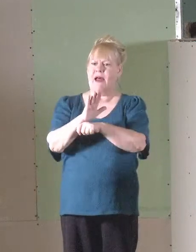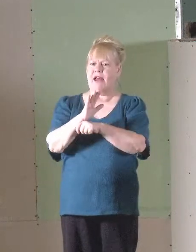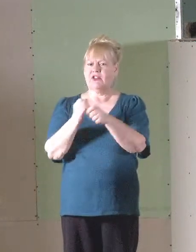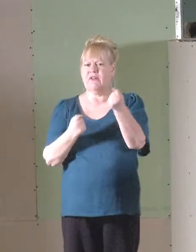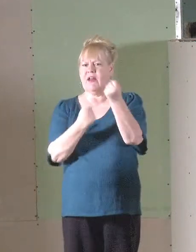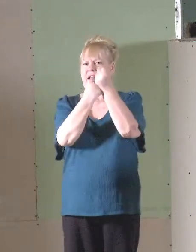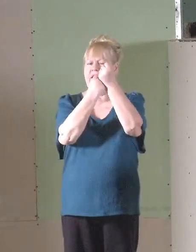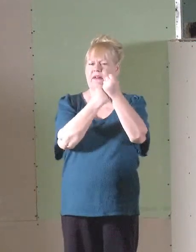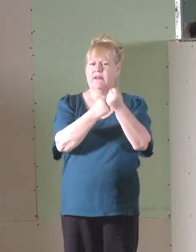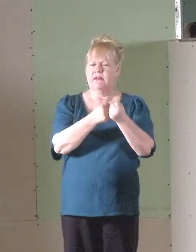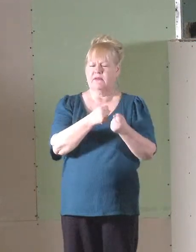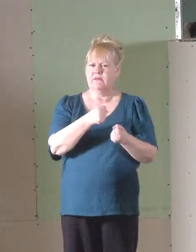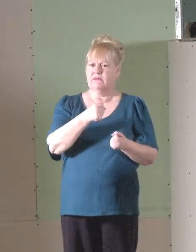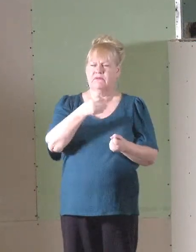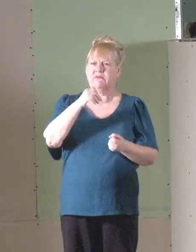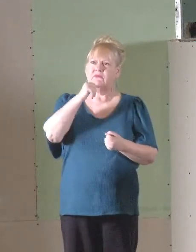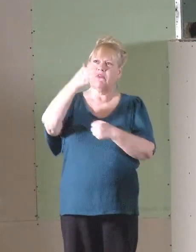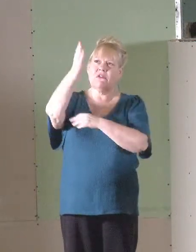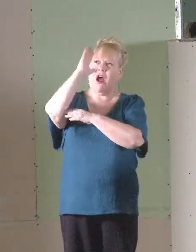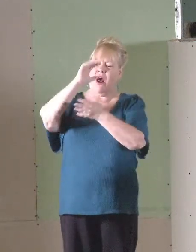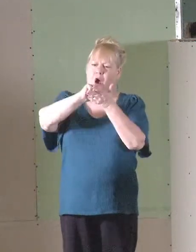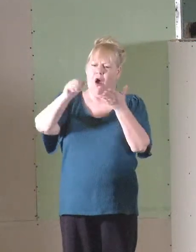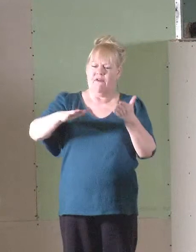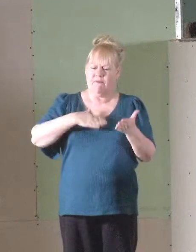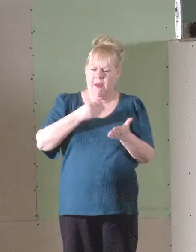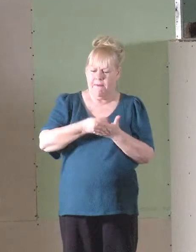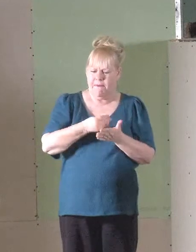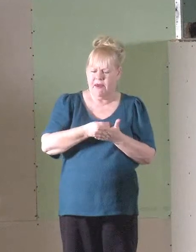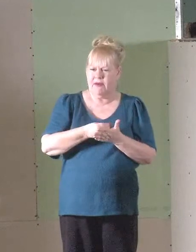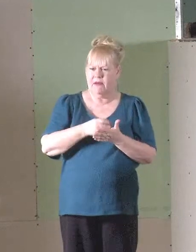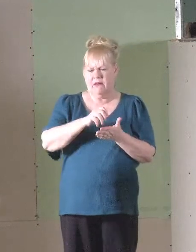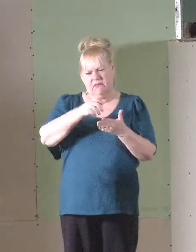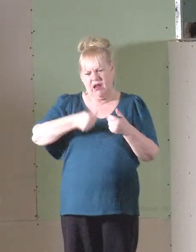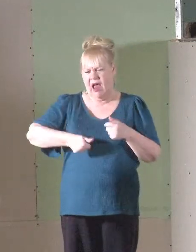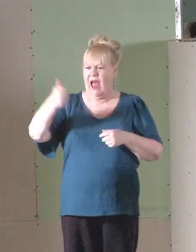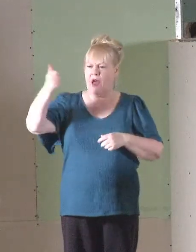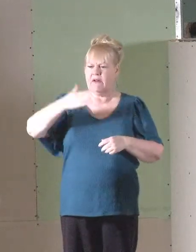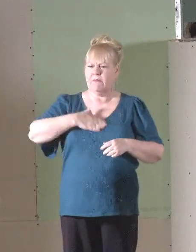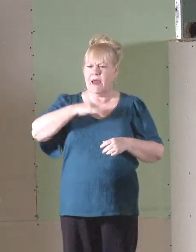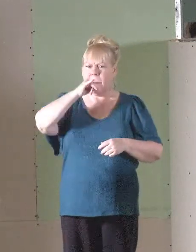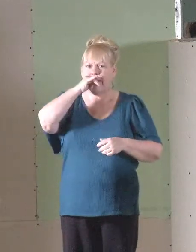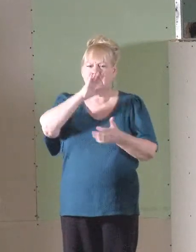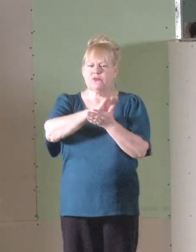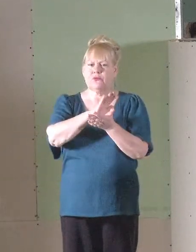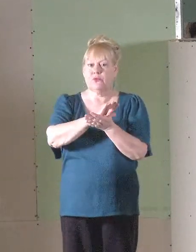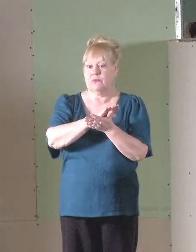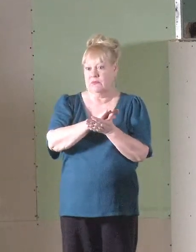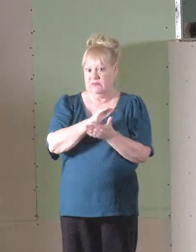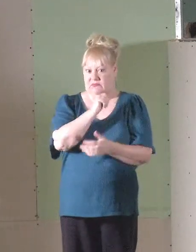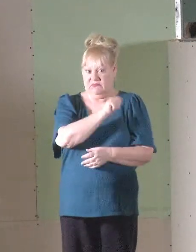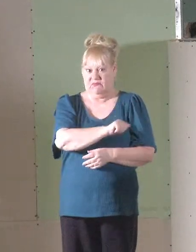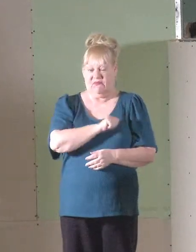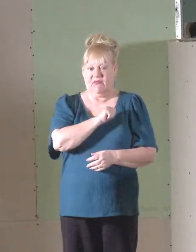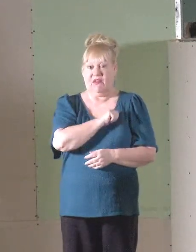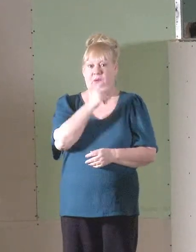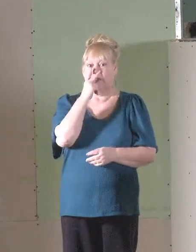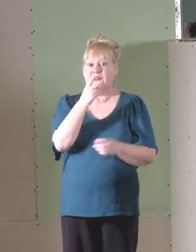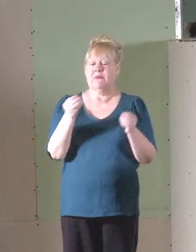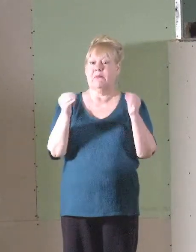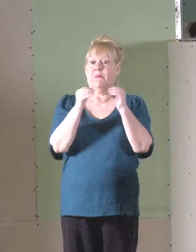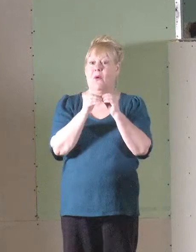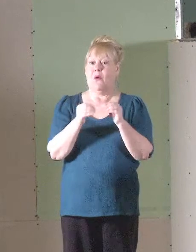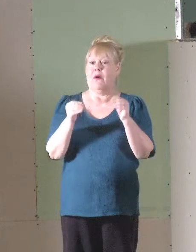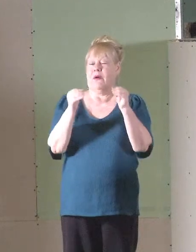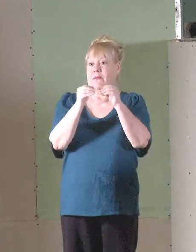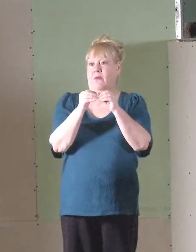Get God off my money. Get God out of my kids' schools. That's the attitude we're seeing more and more